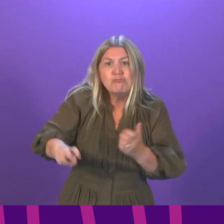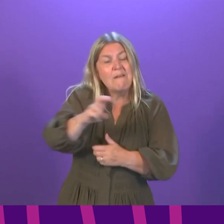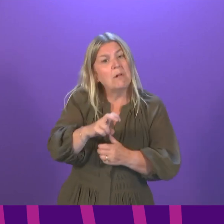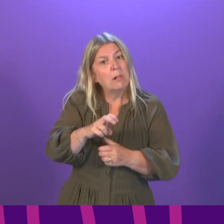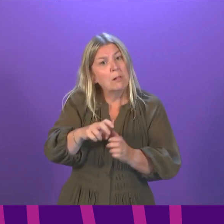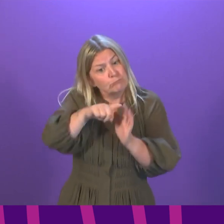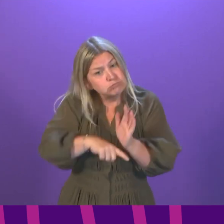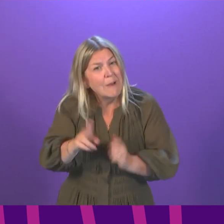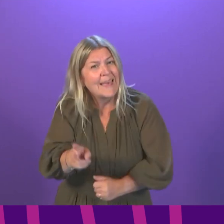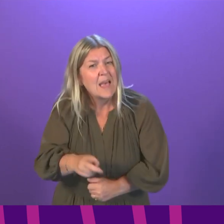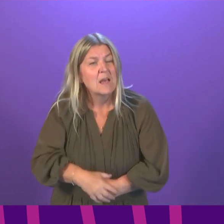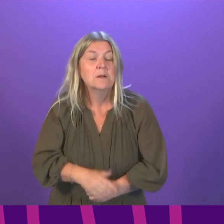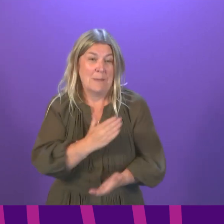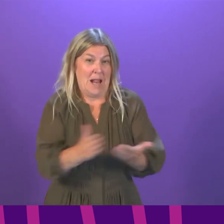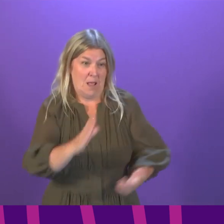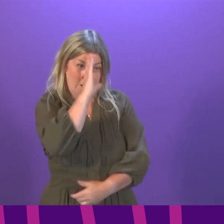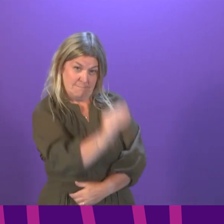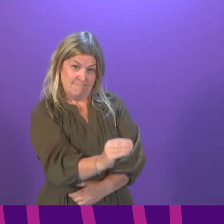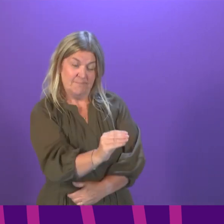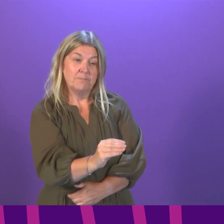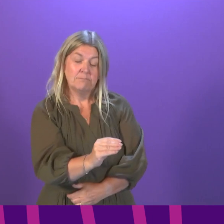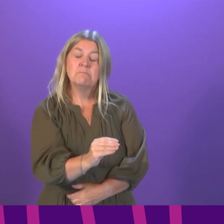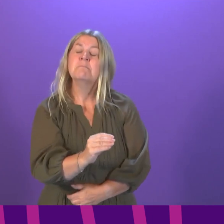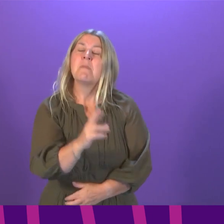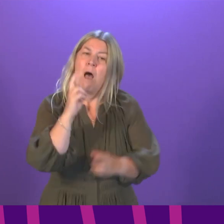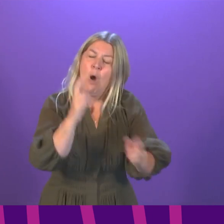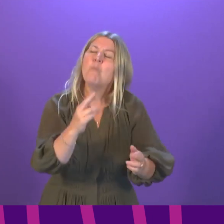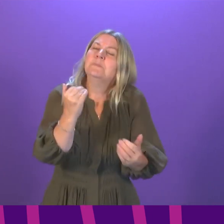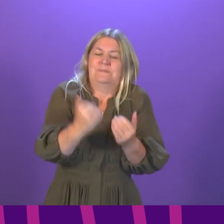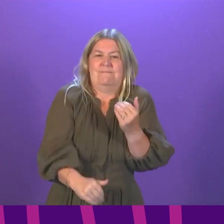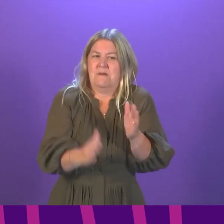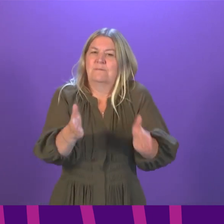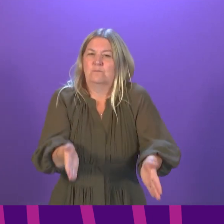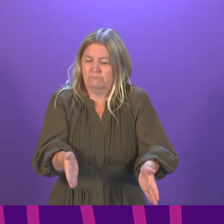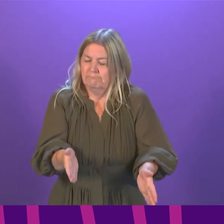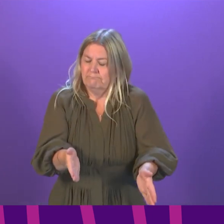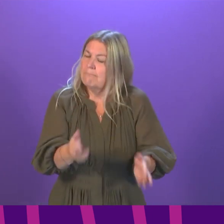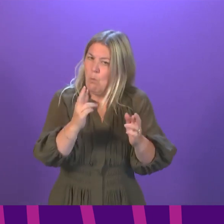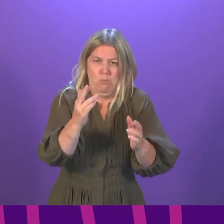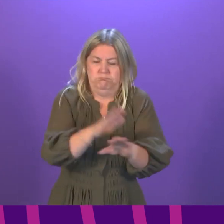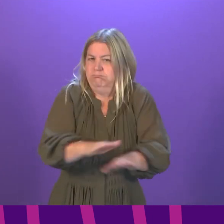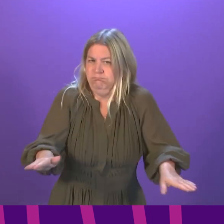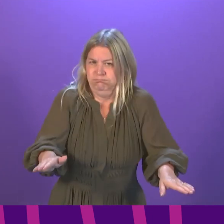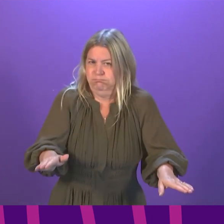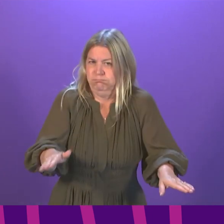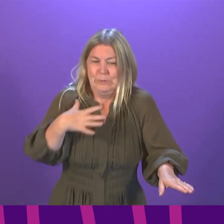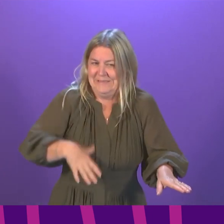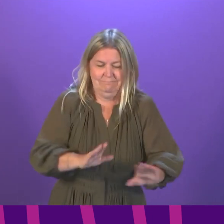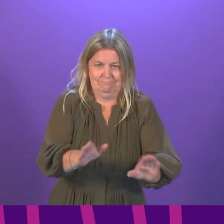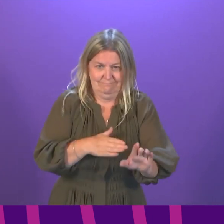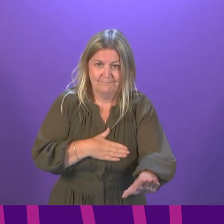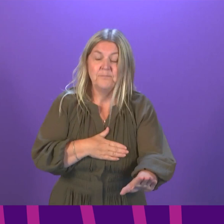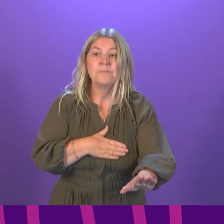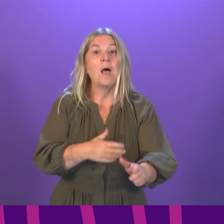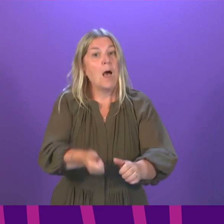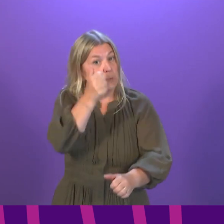very clearly to Douglas Ross. I fervently hope that will not be necessary. I really, really do. I know that